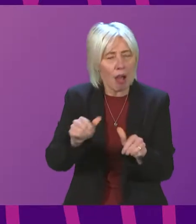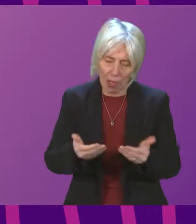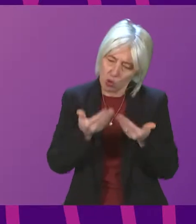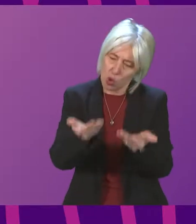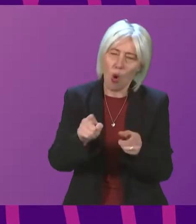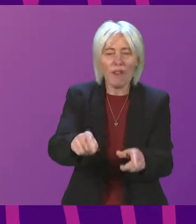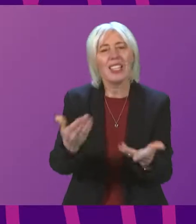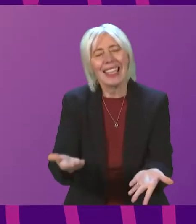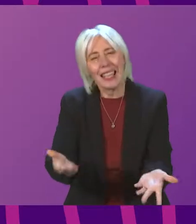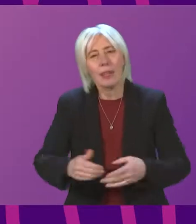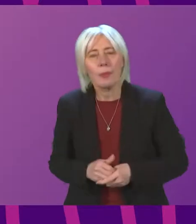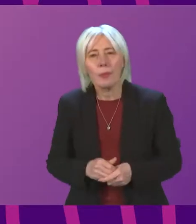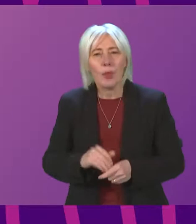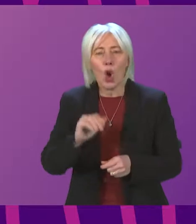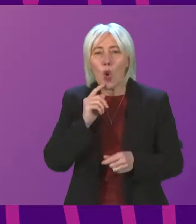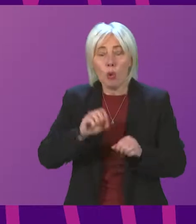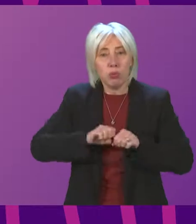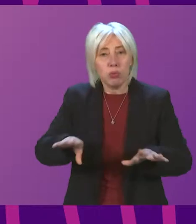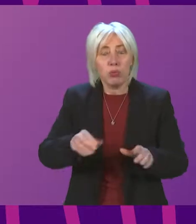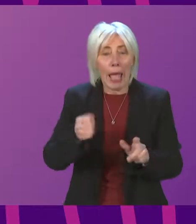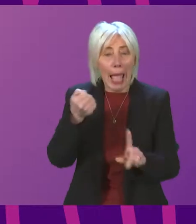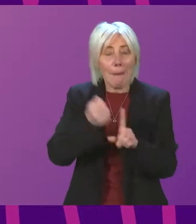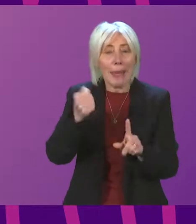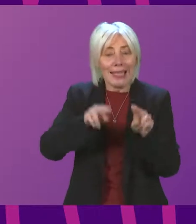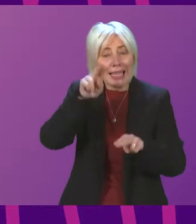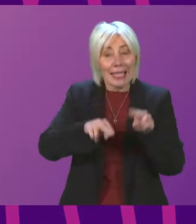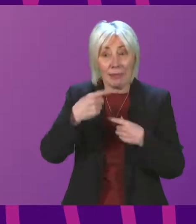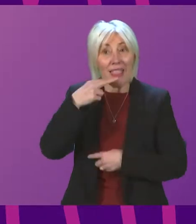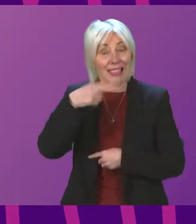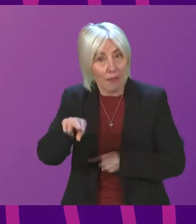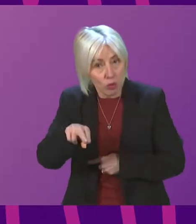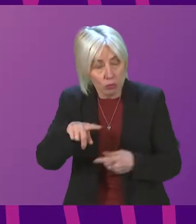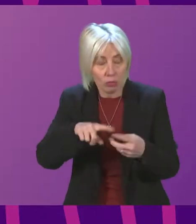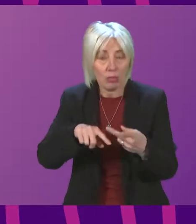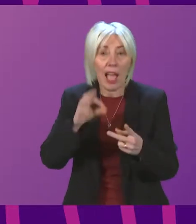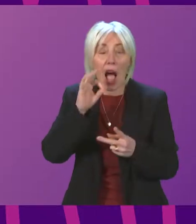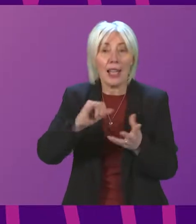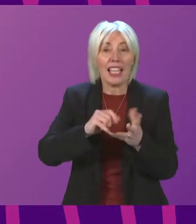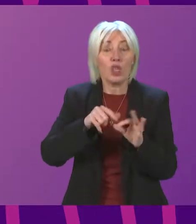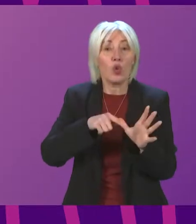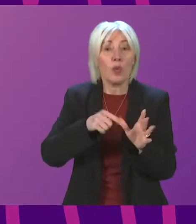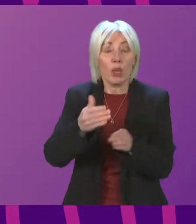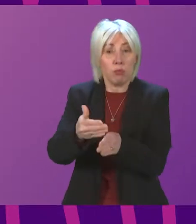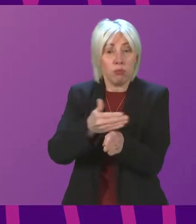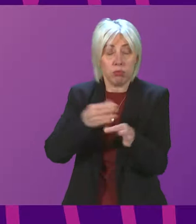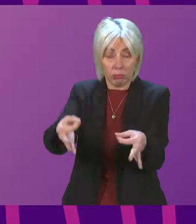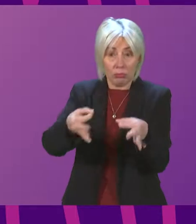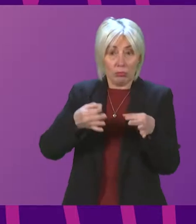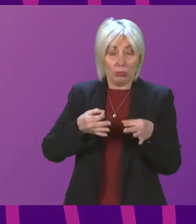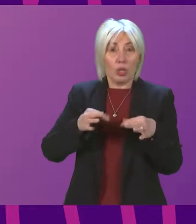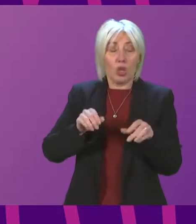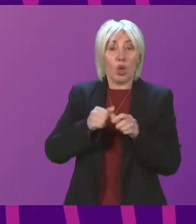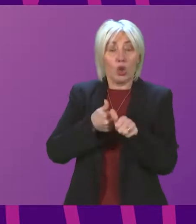Will the Cabinet Secretary release the impact assessment this afternoon? Ask the SQA to bring forward the revision support to start this sooner.